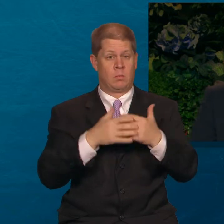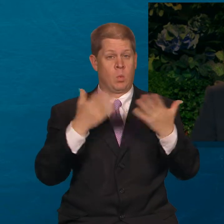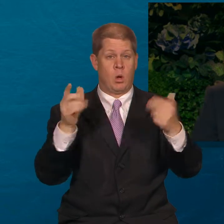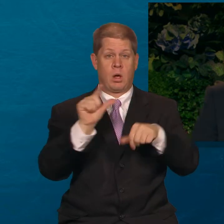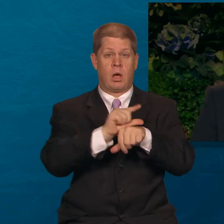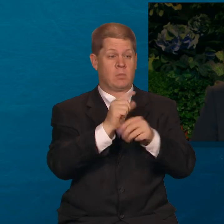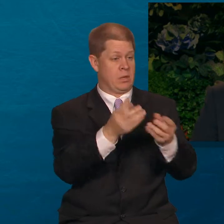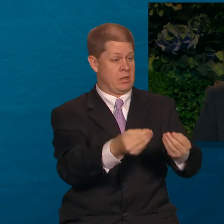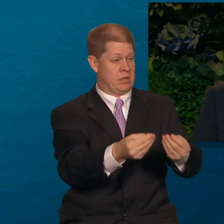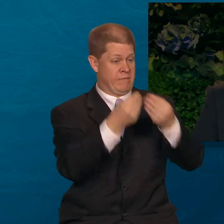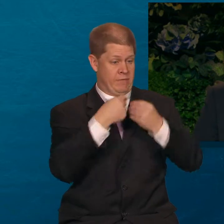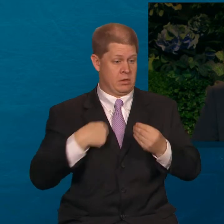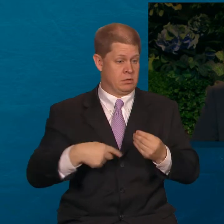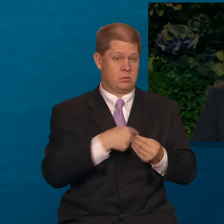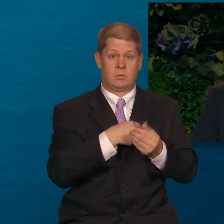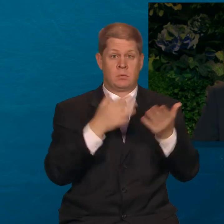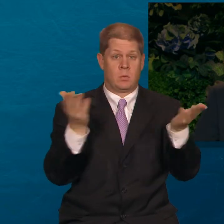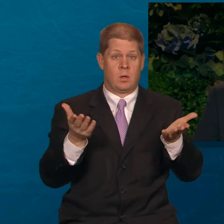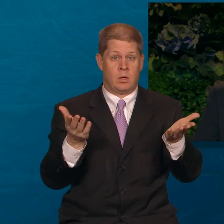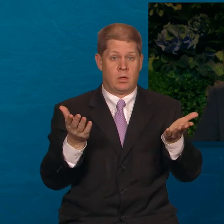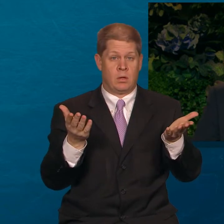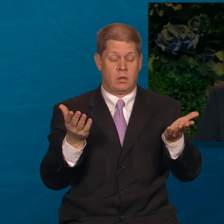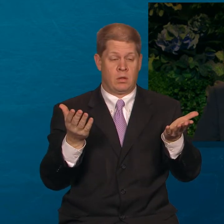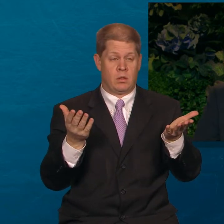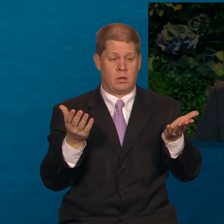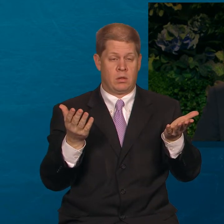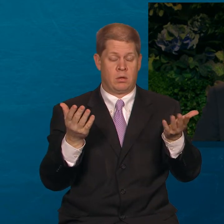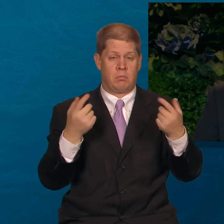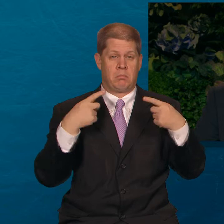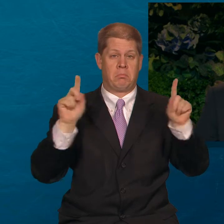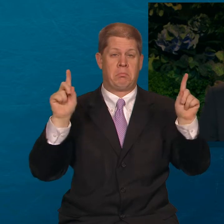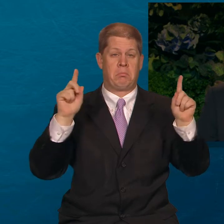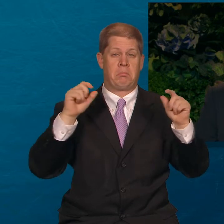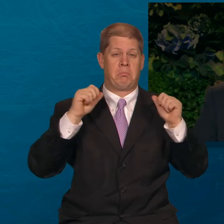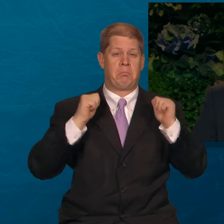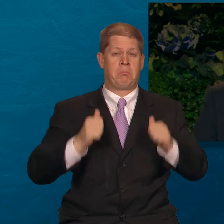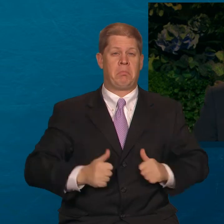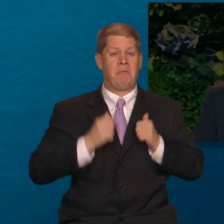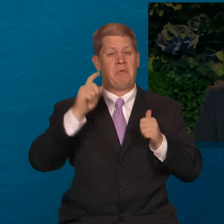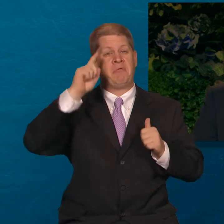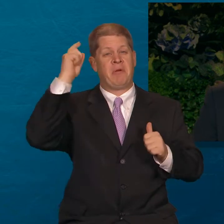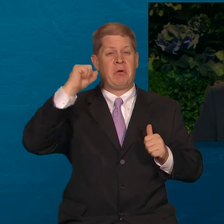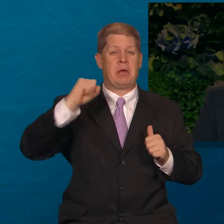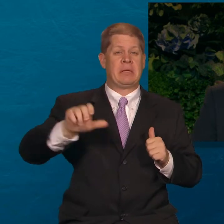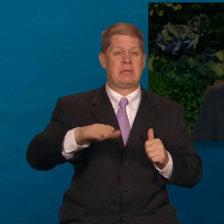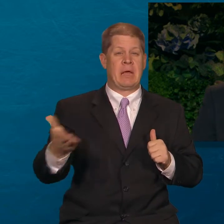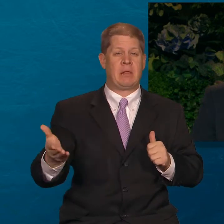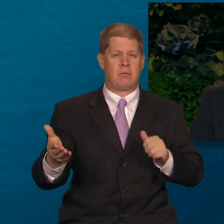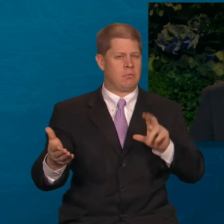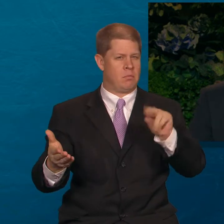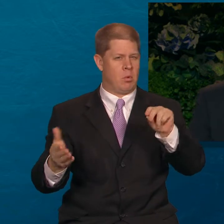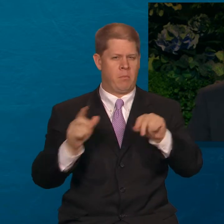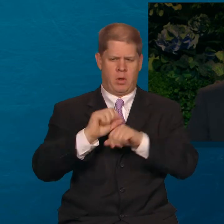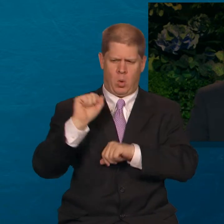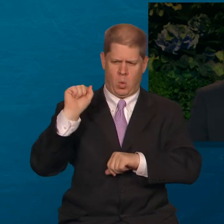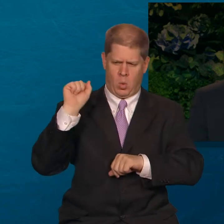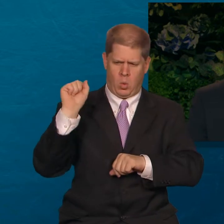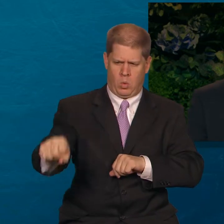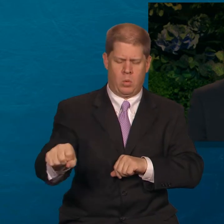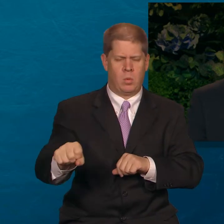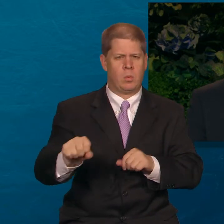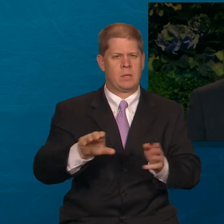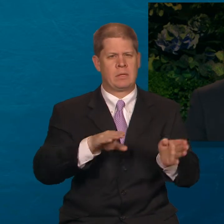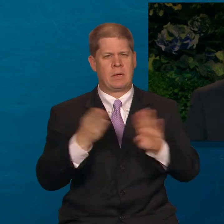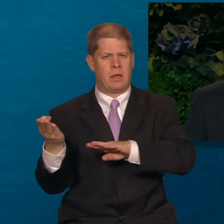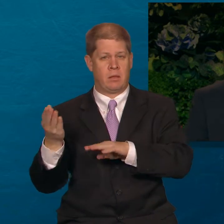gospel gives us, not immunity from death, but victory over it through the hope we have in a glorious